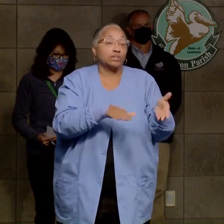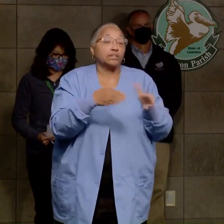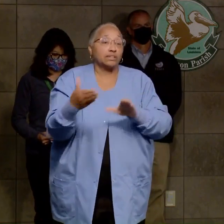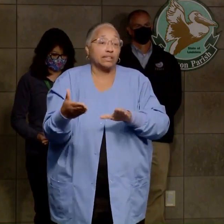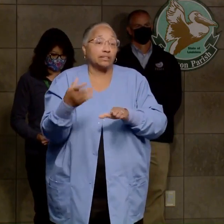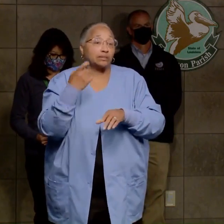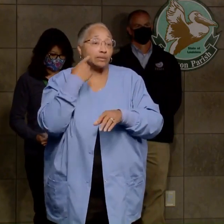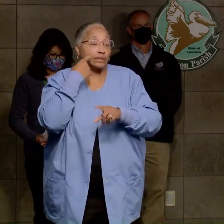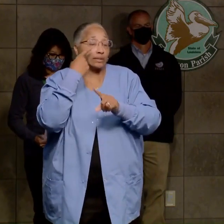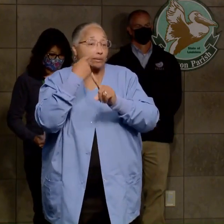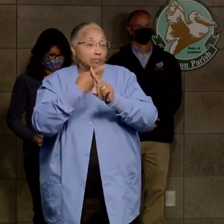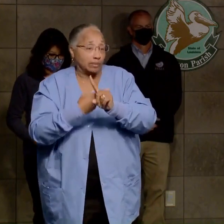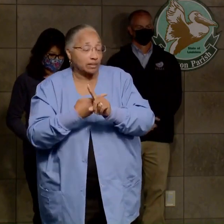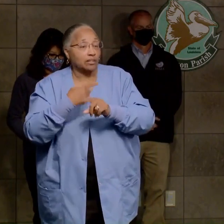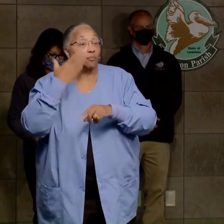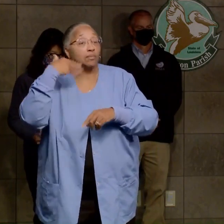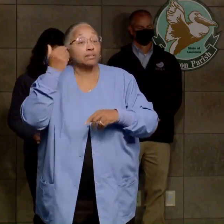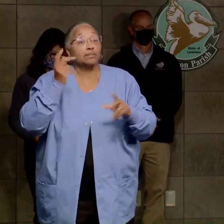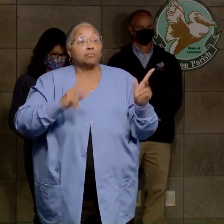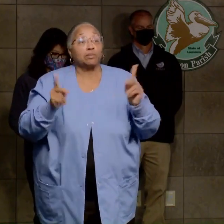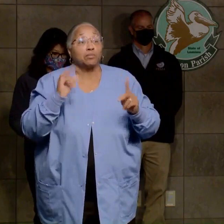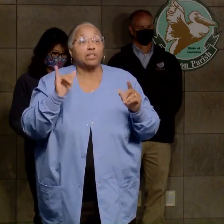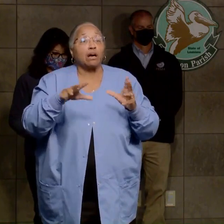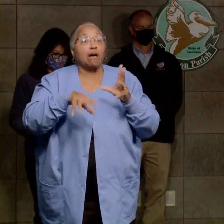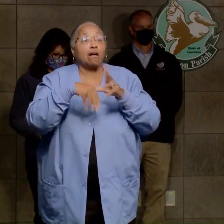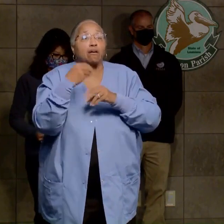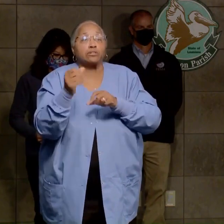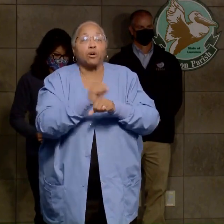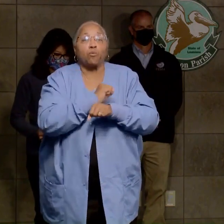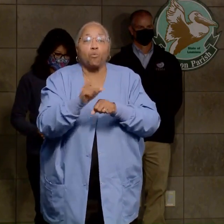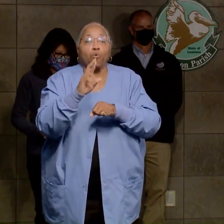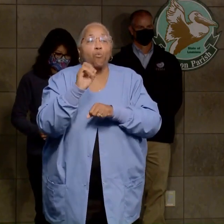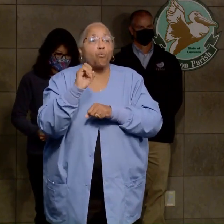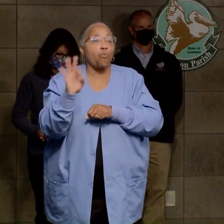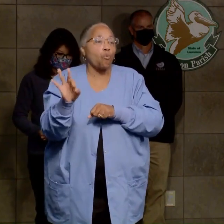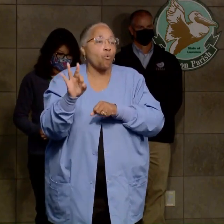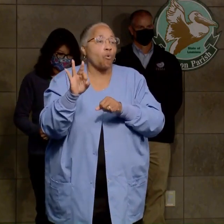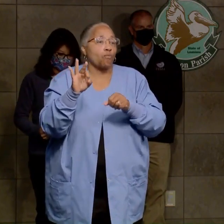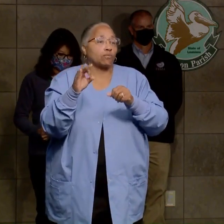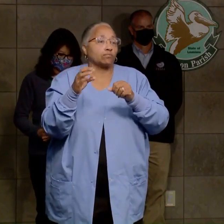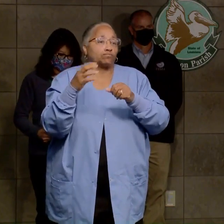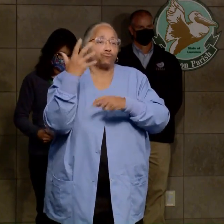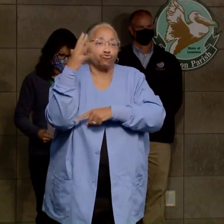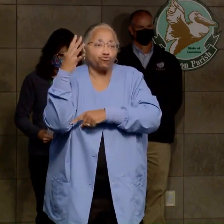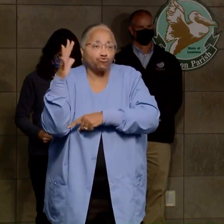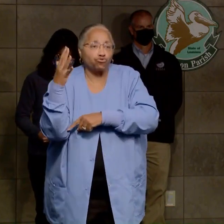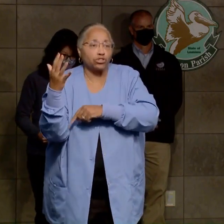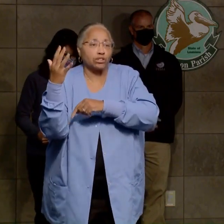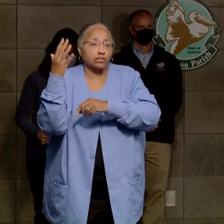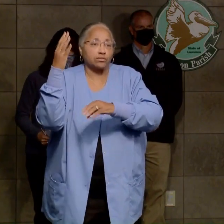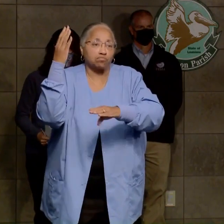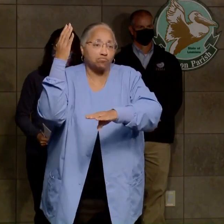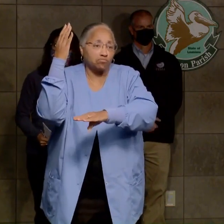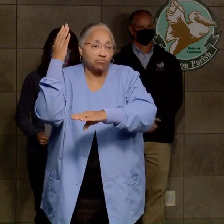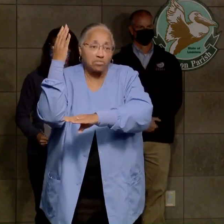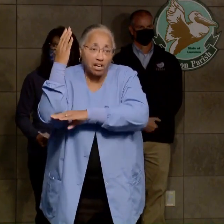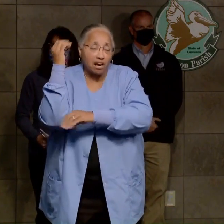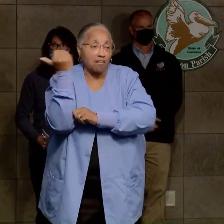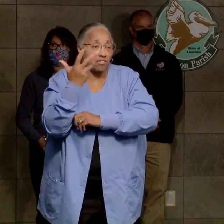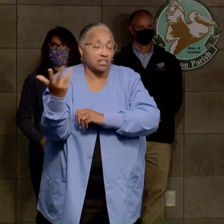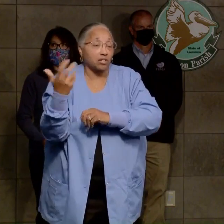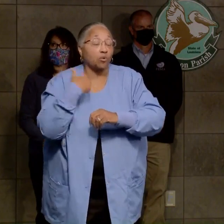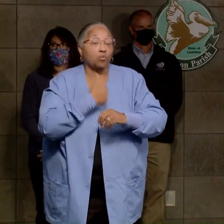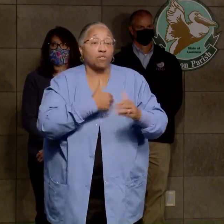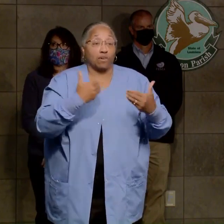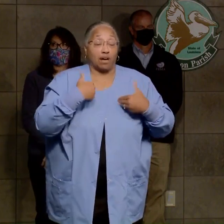last couple of months from individuals who were out working on the roof, cutting trees and that sort of thing. We have had one